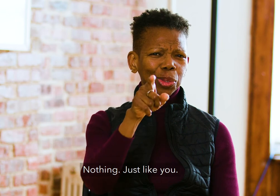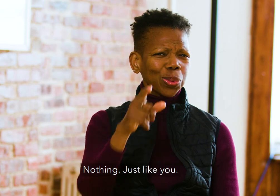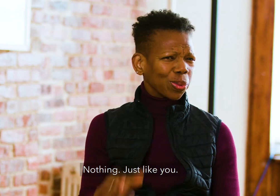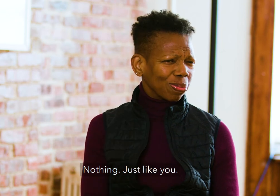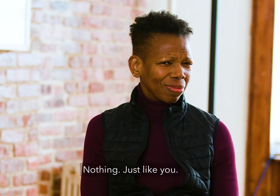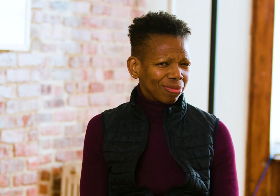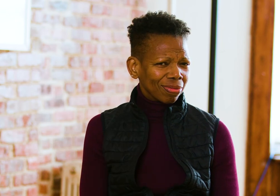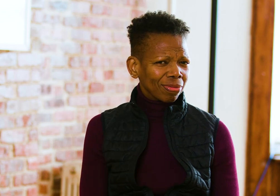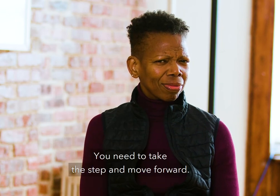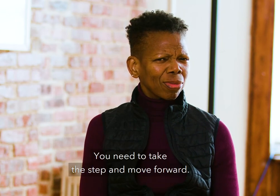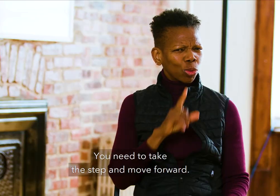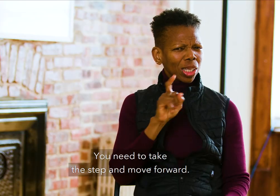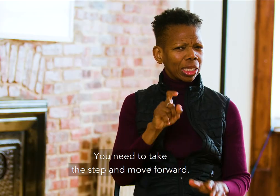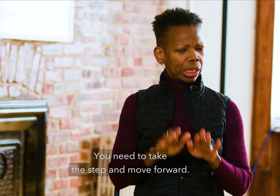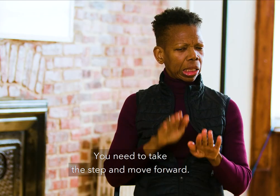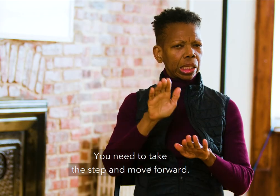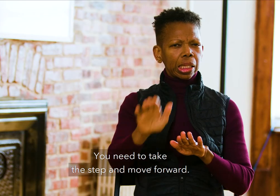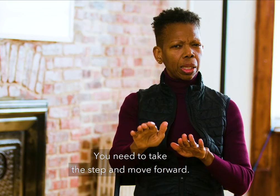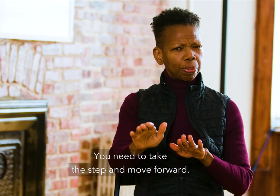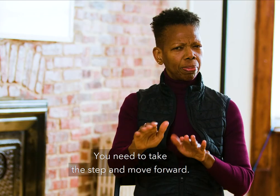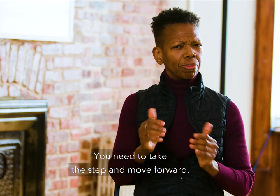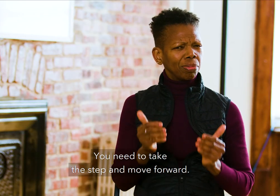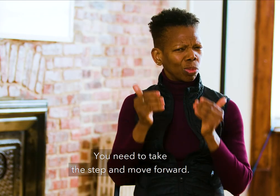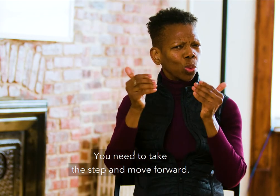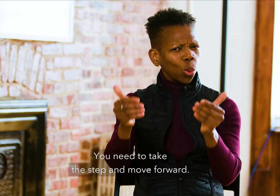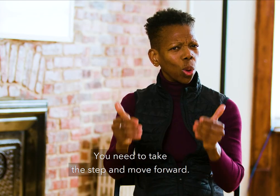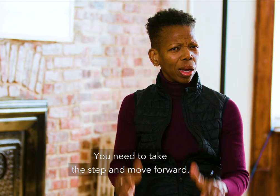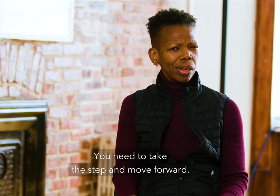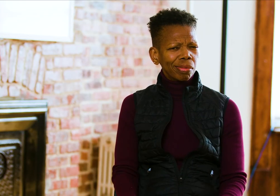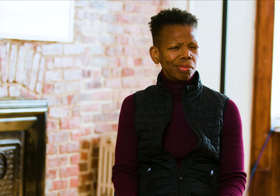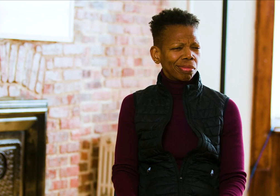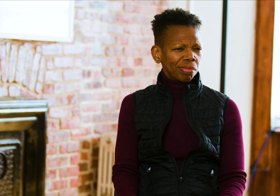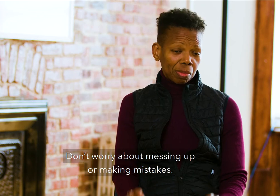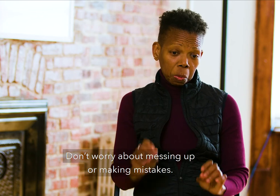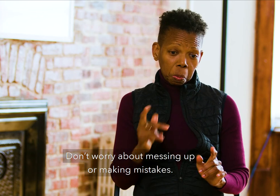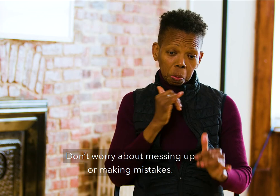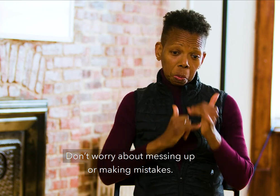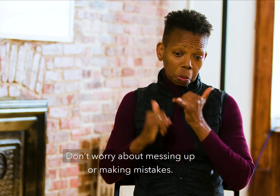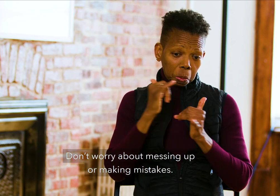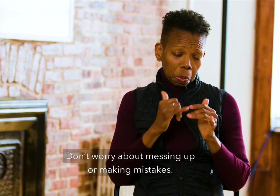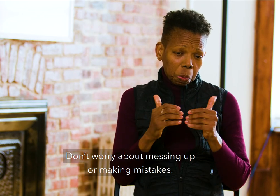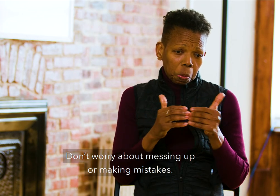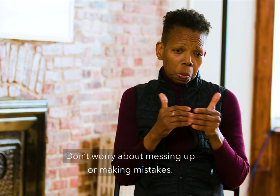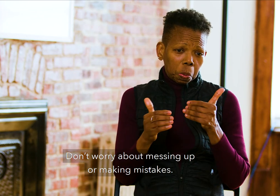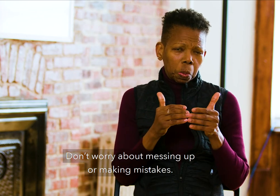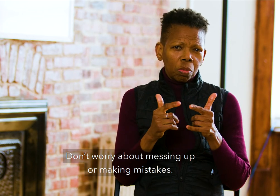Just like you. You need to take the step and move forward. Don't worry about messing up or making